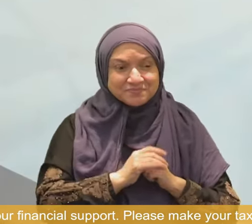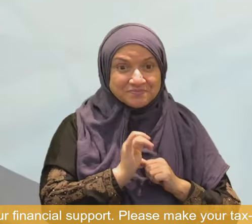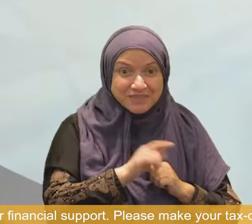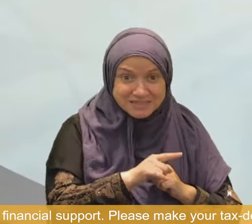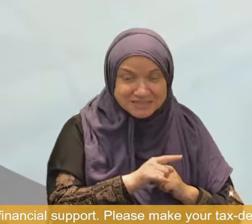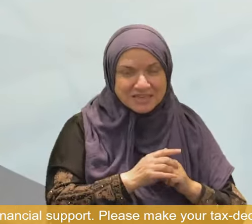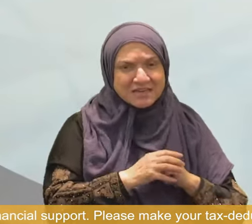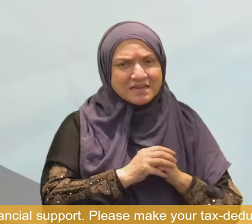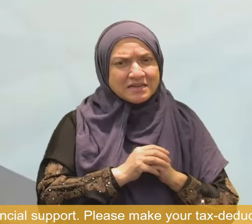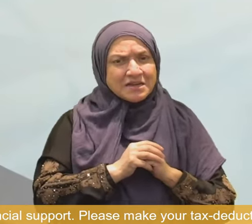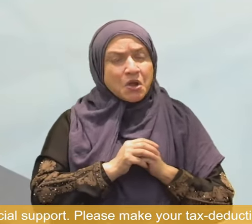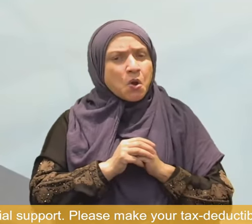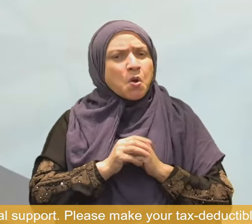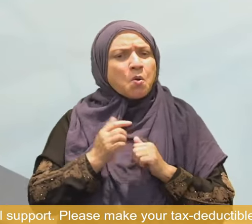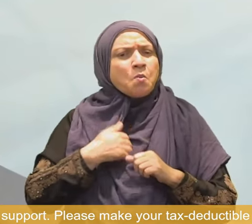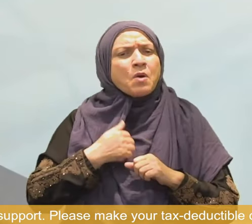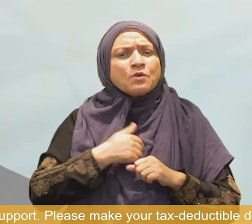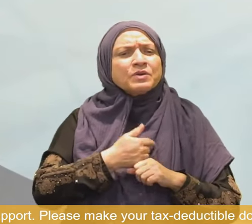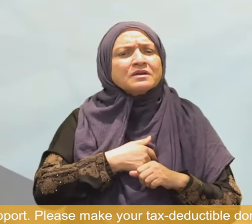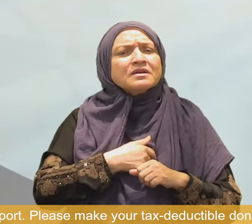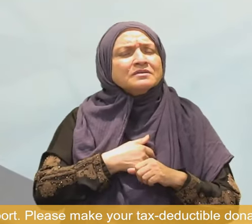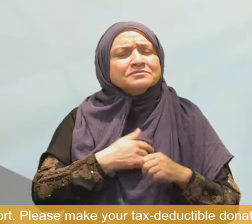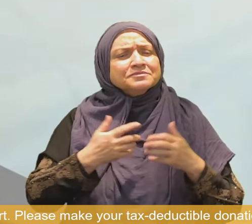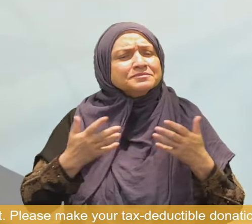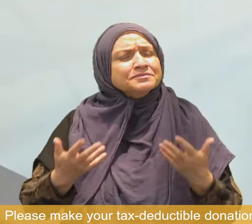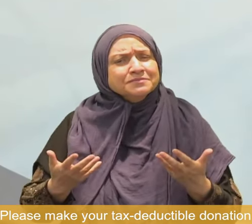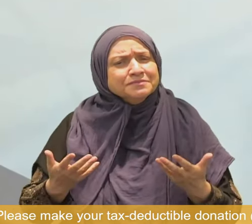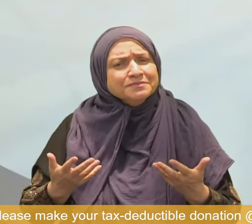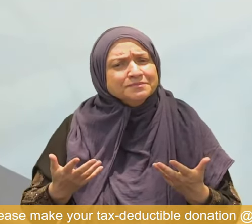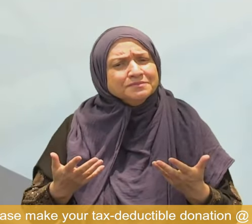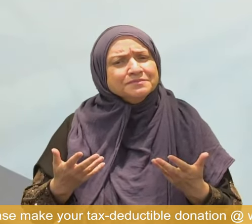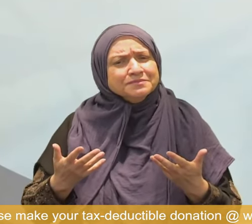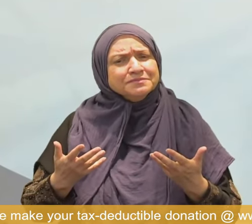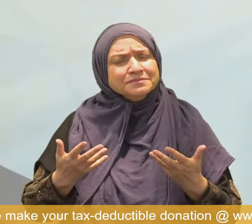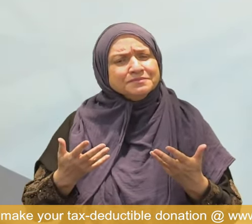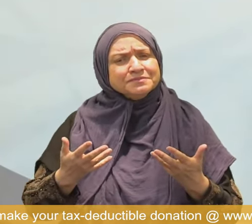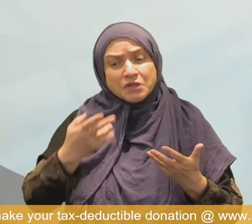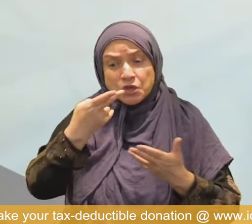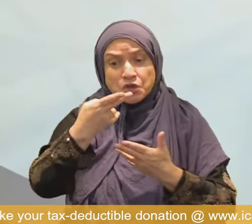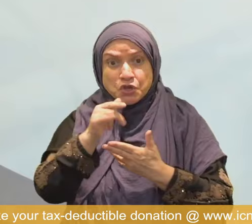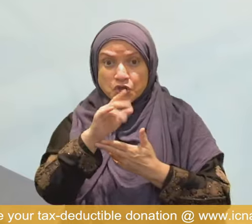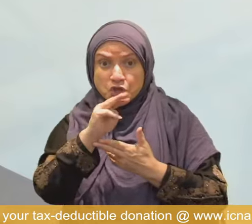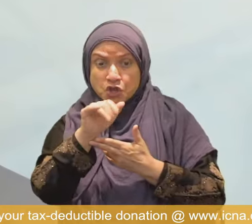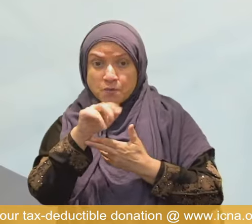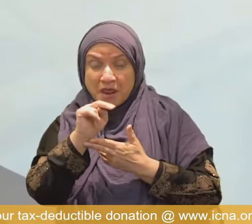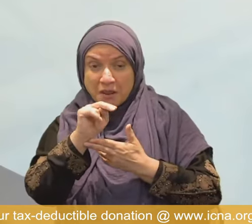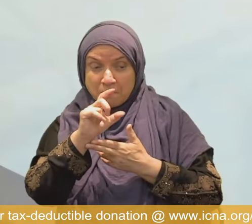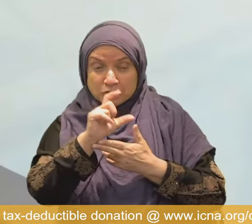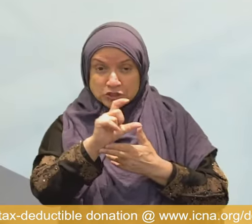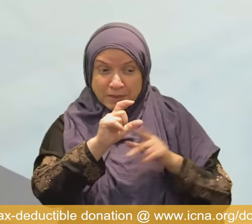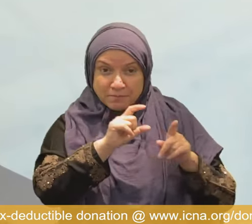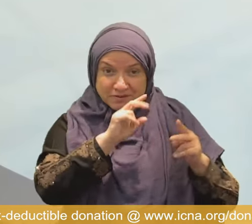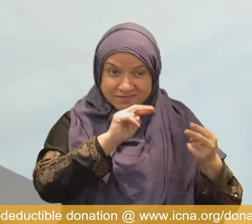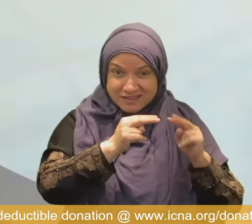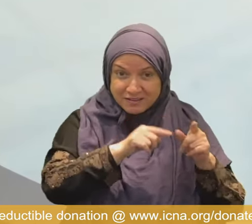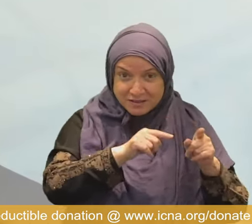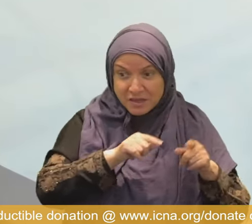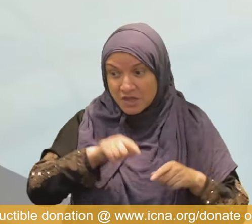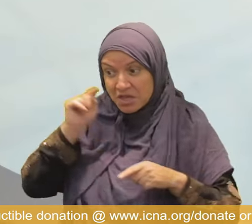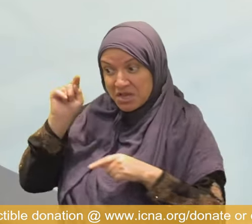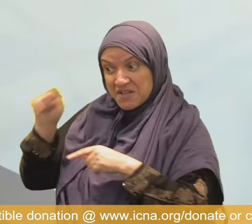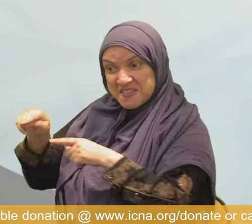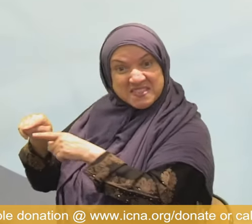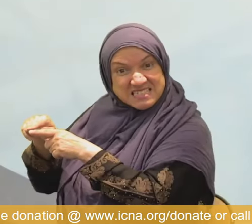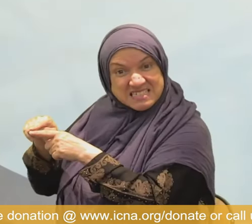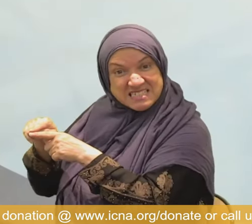being versus Islamic concept of human being is that modern west believes human being